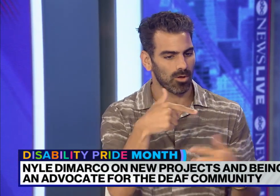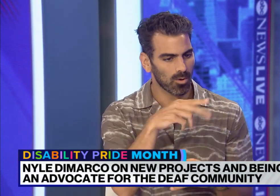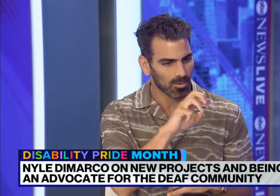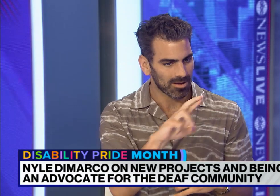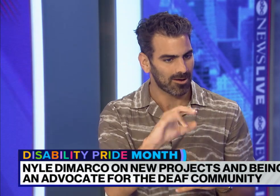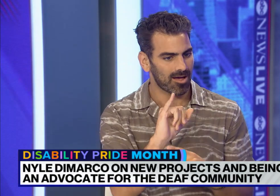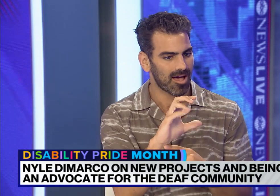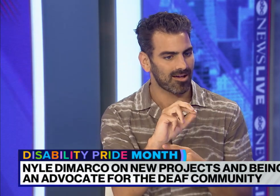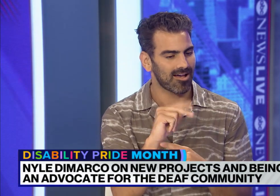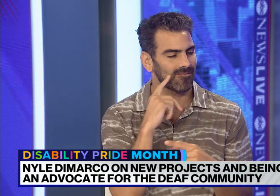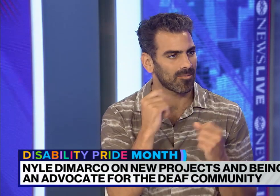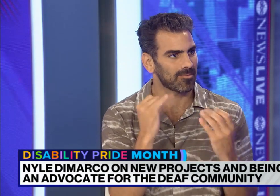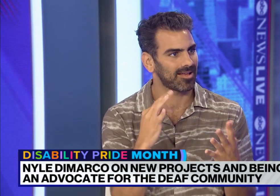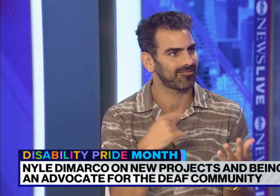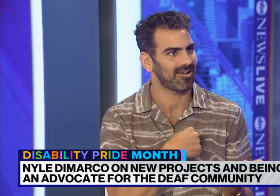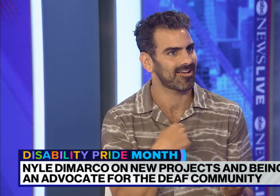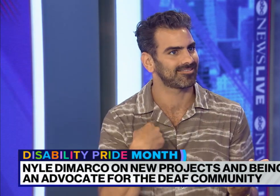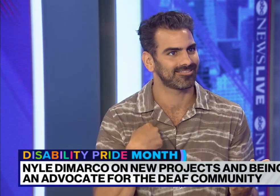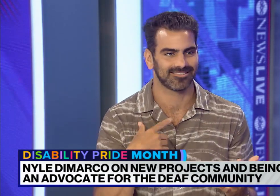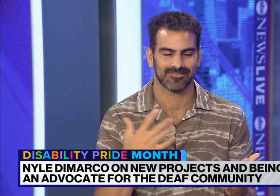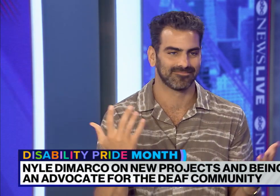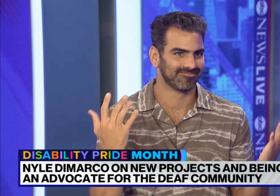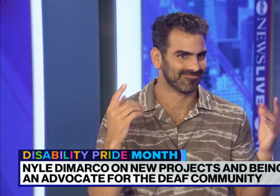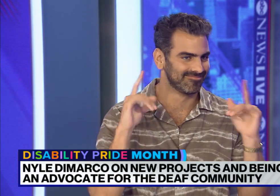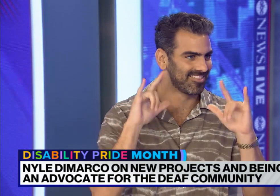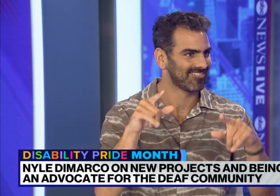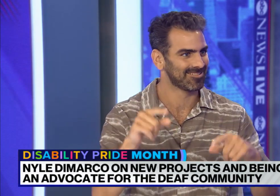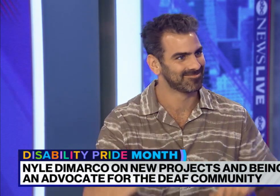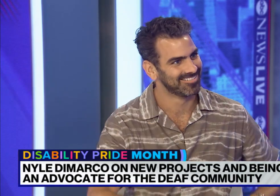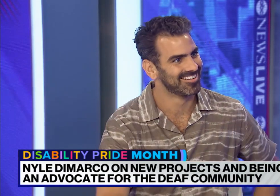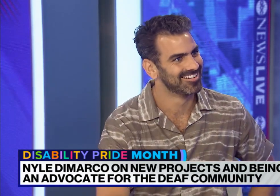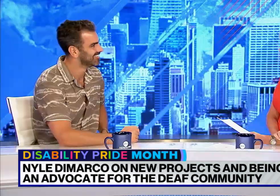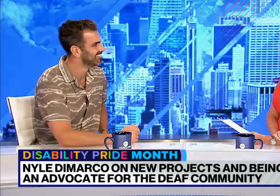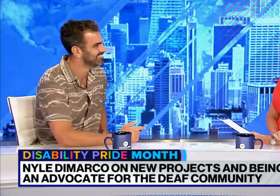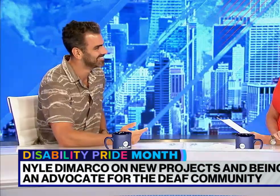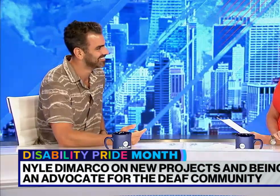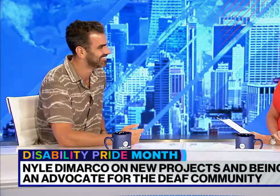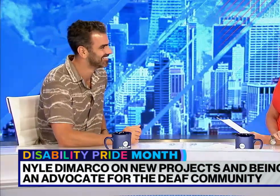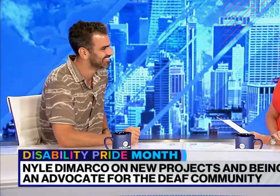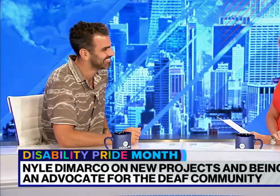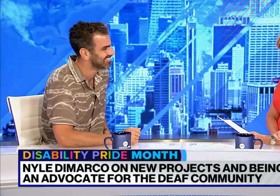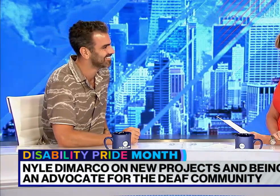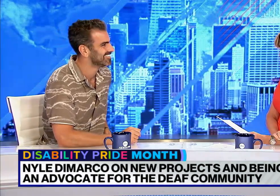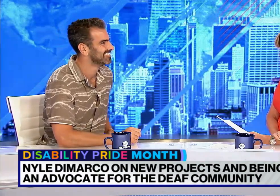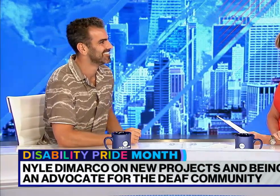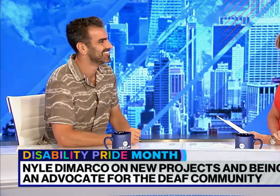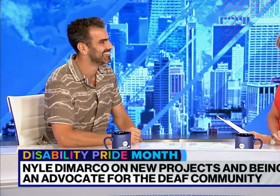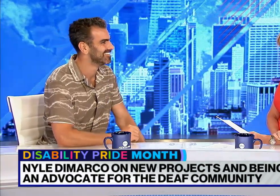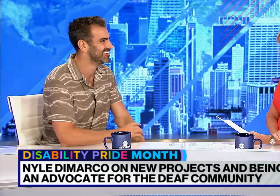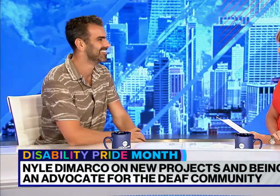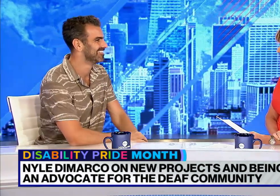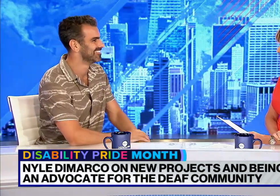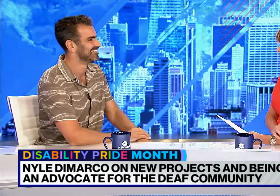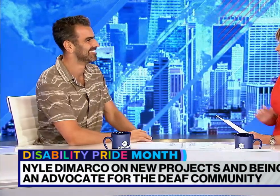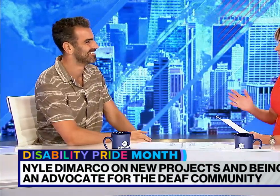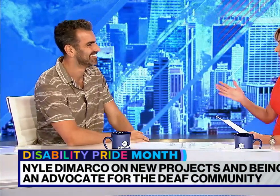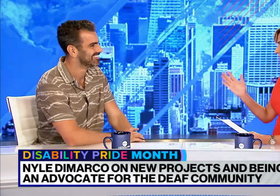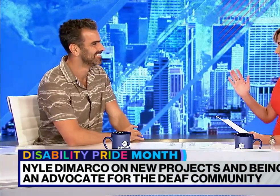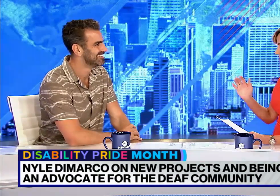androgyny and how he was able to become a queer icon for so many of us, ah, nothing but love. Love it. Great music. My son loves to